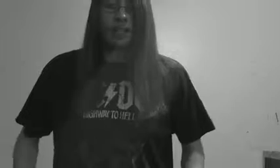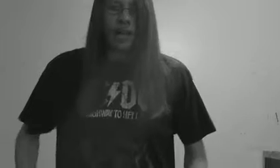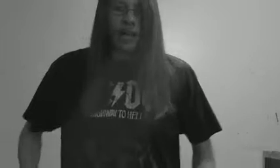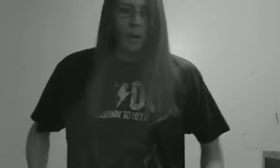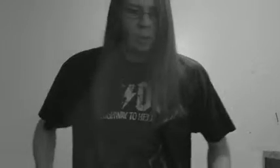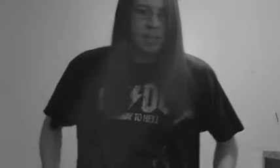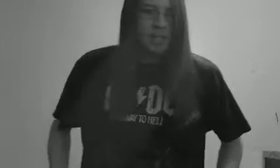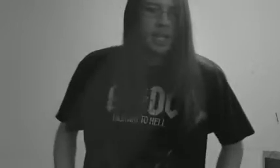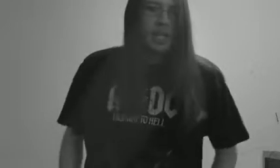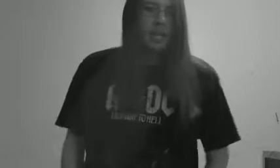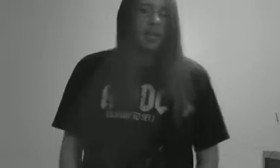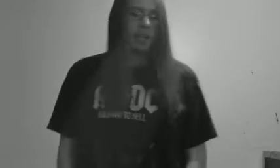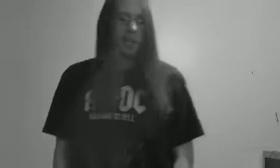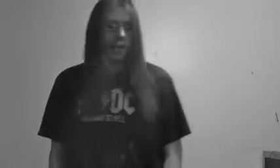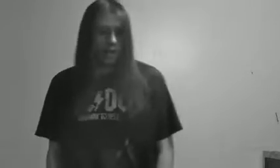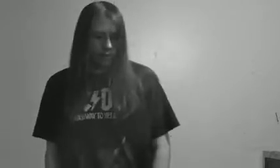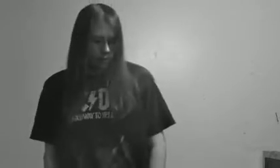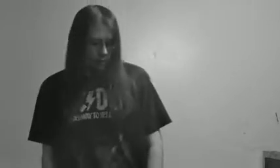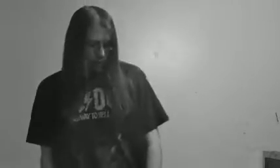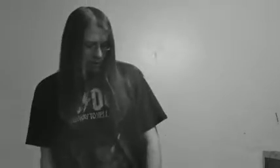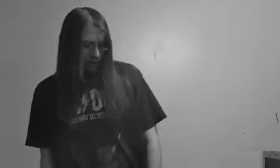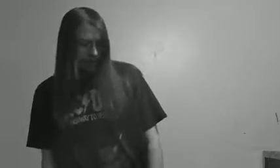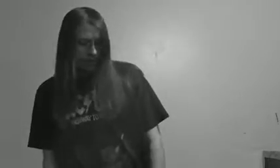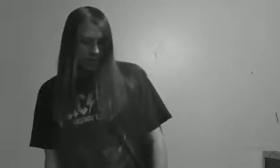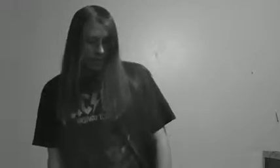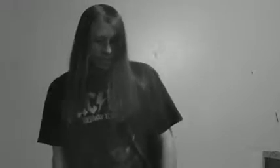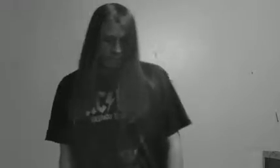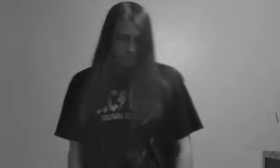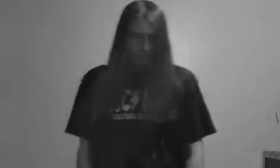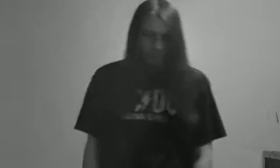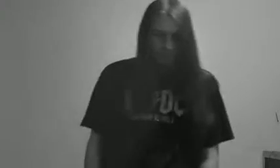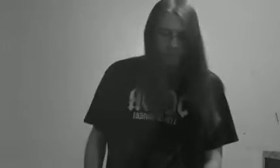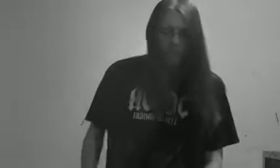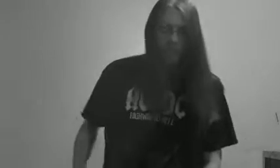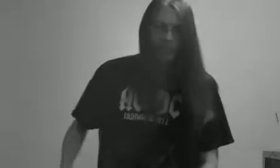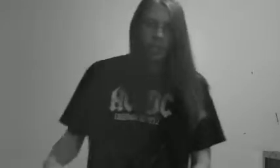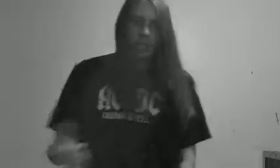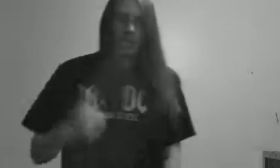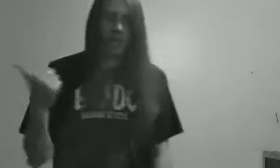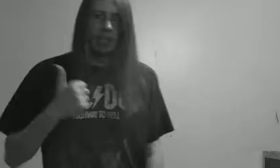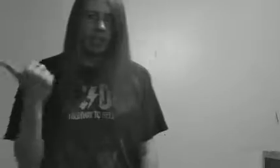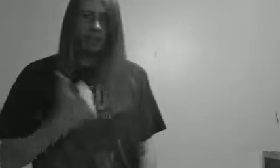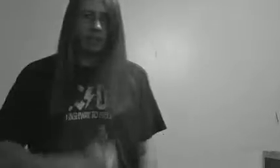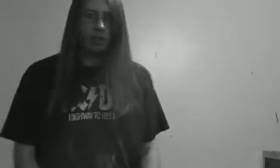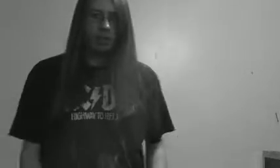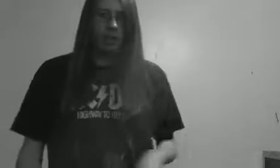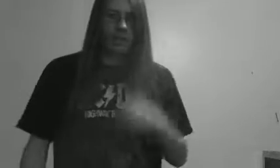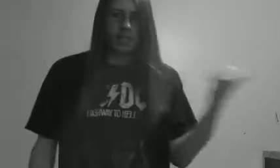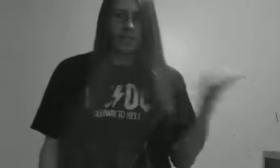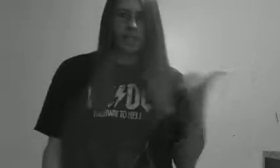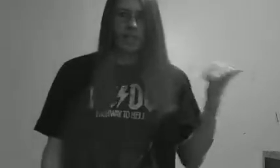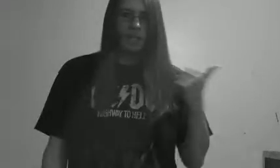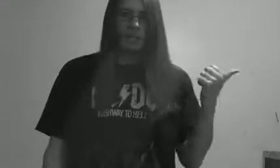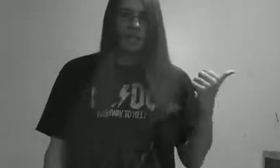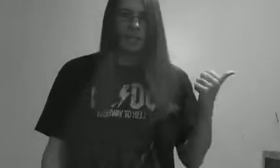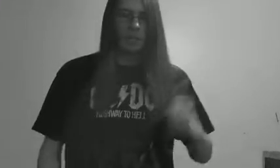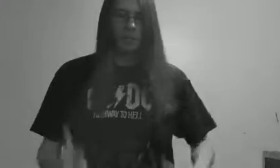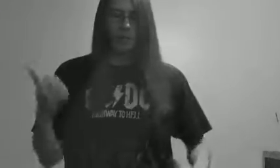I want to say that for one thing, check, yeah it's a side, wait no,